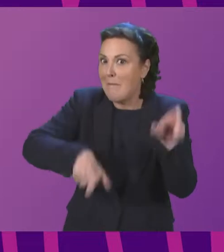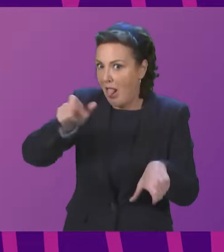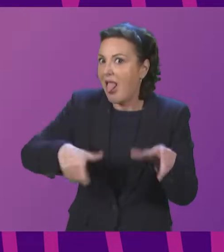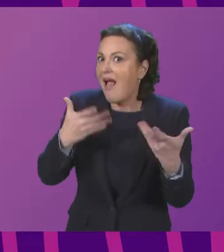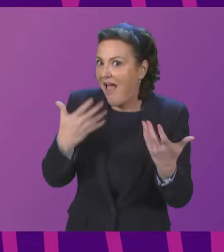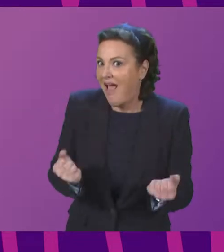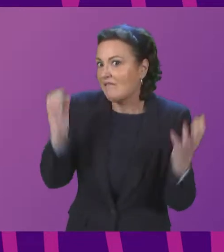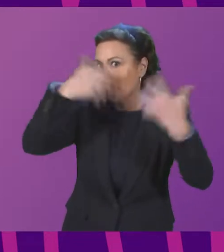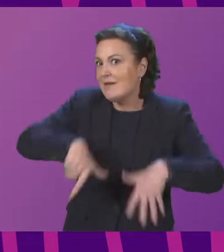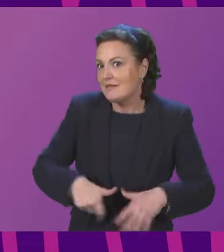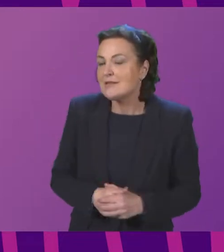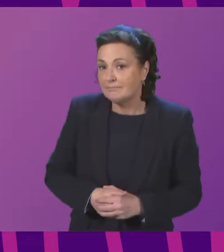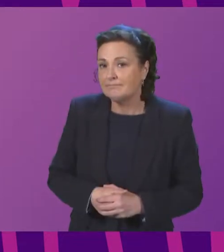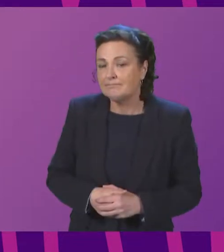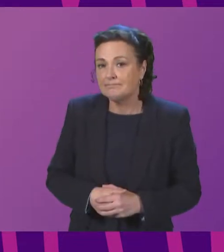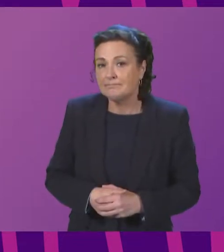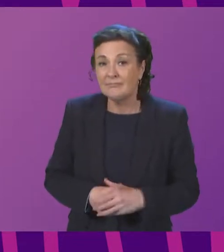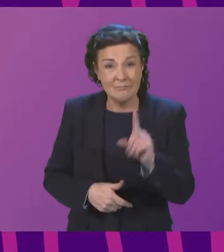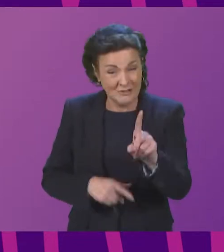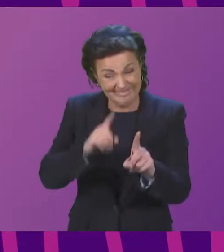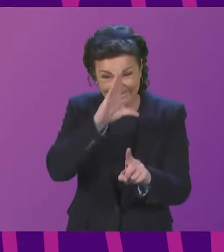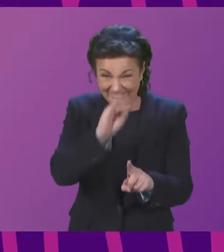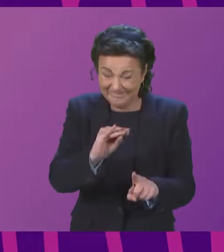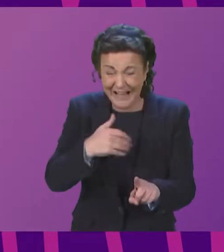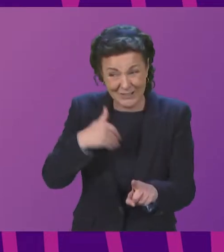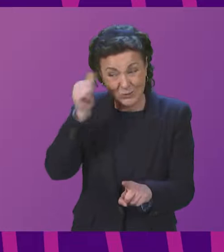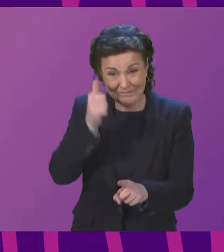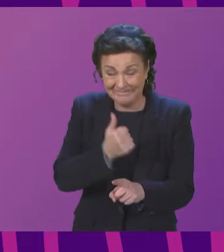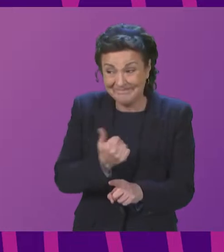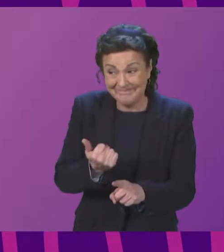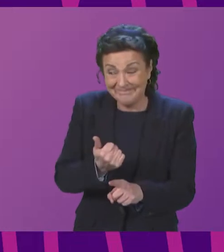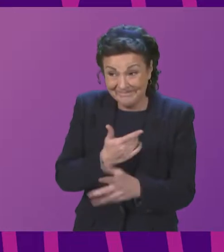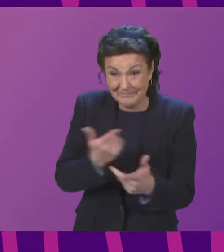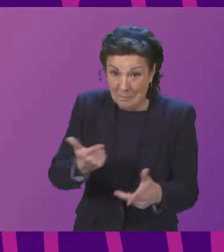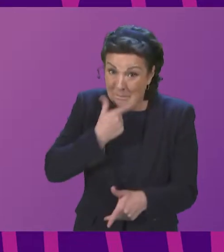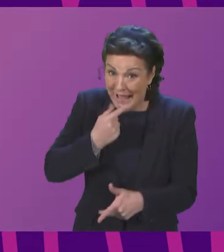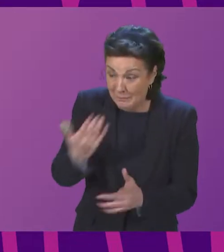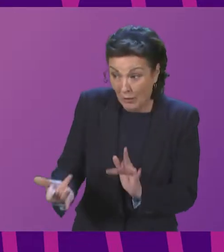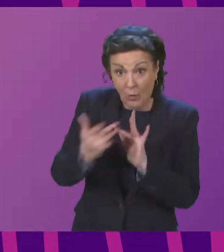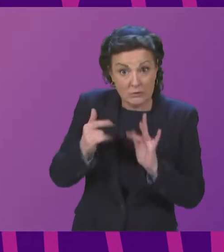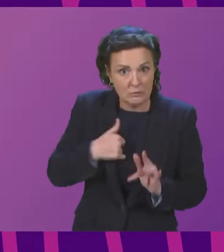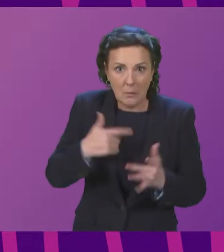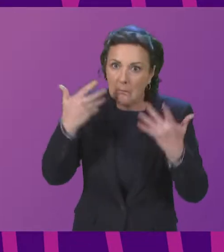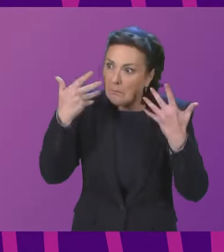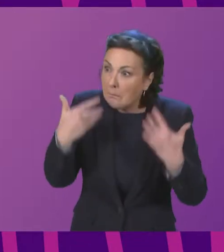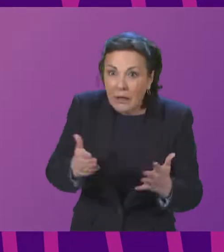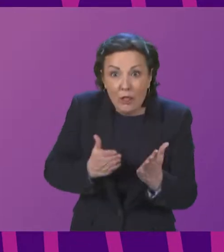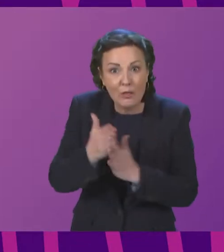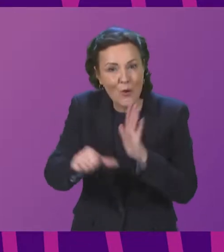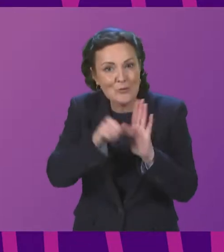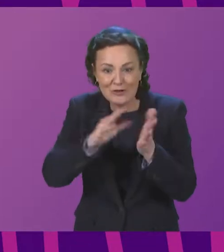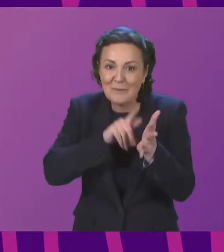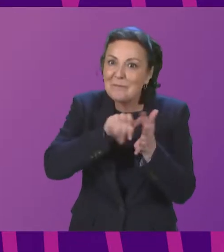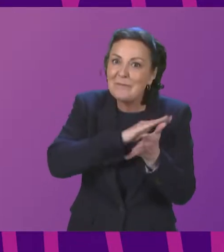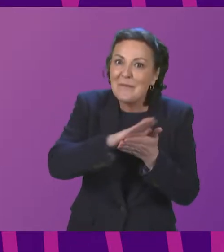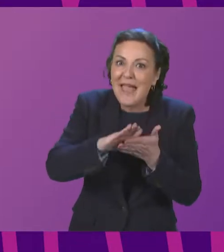also aware that there are a number of men who've contacted me who have had perfectly successful uh mesh and